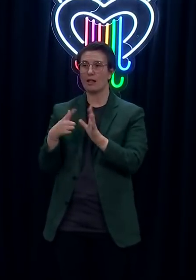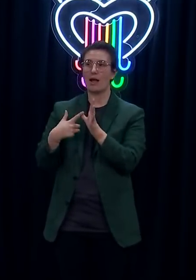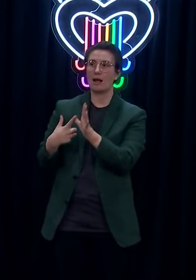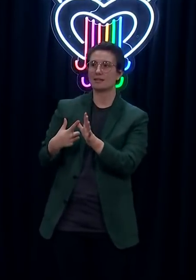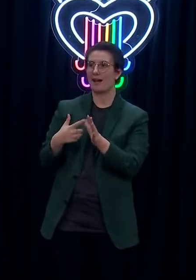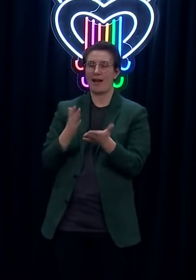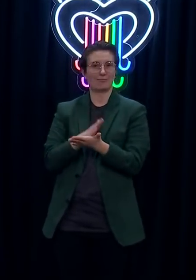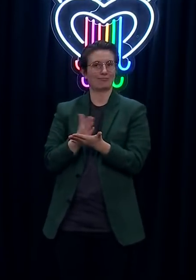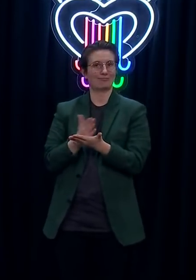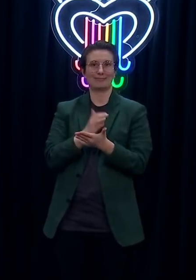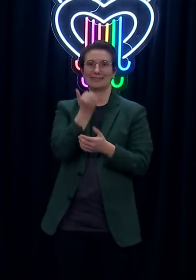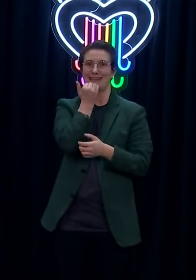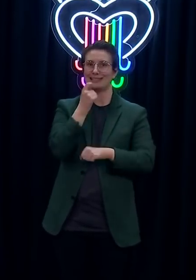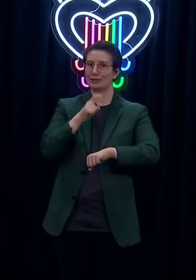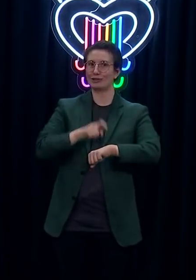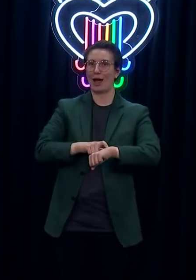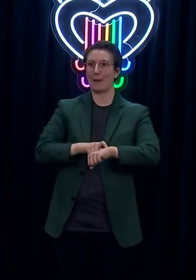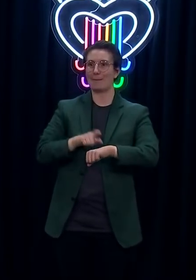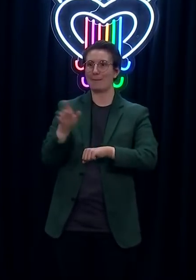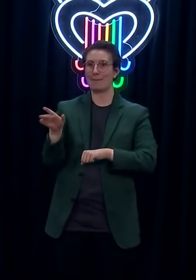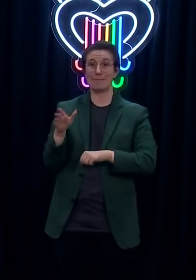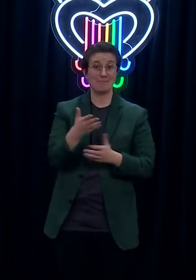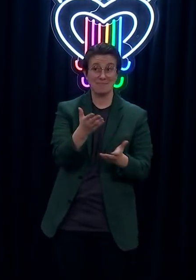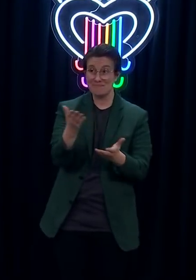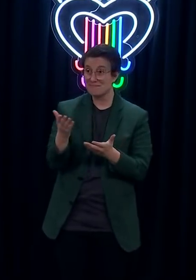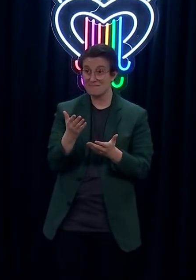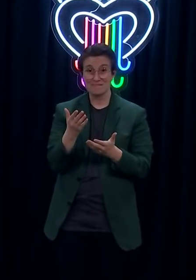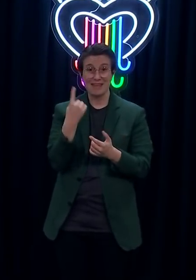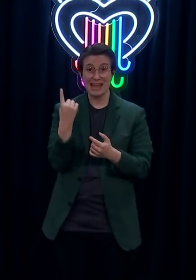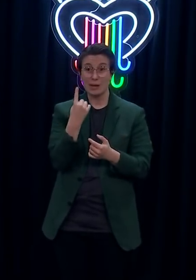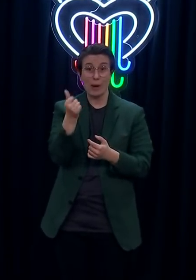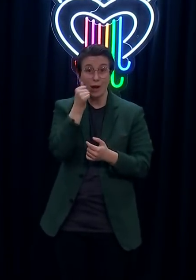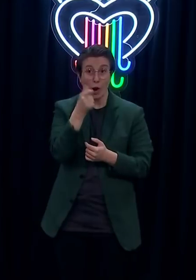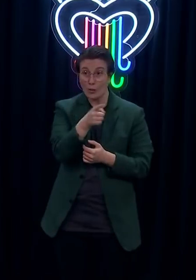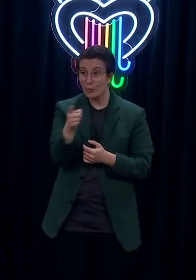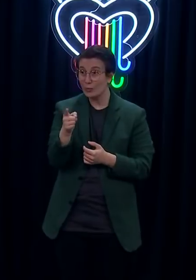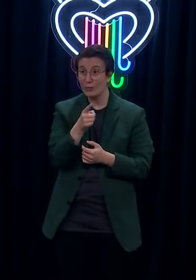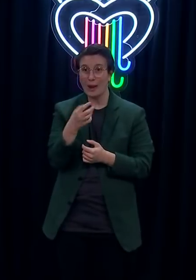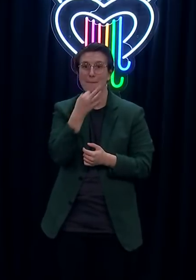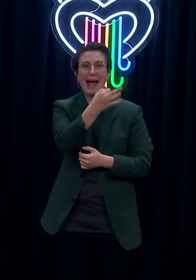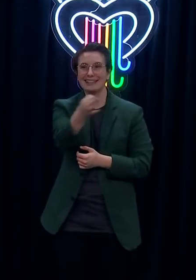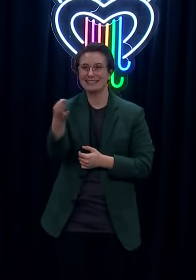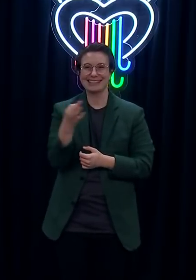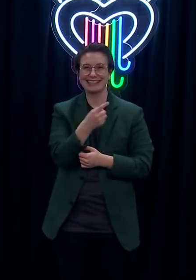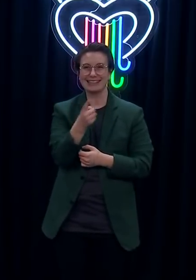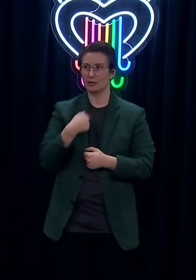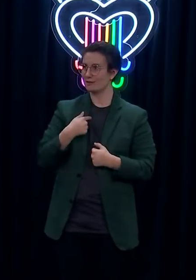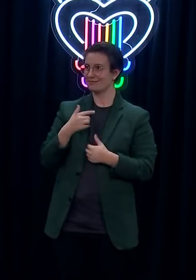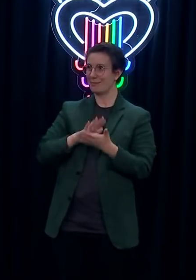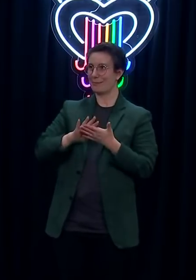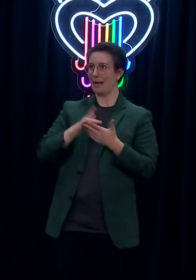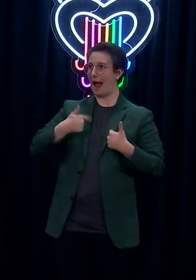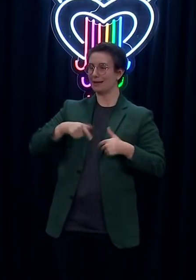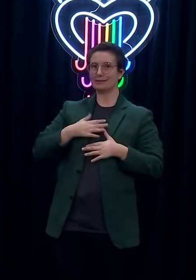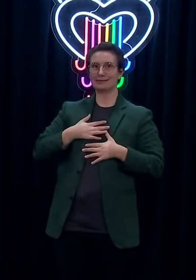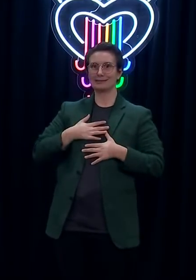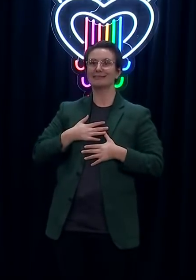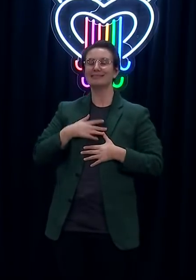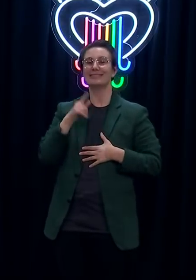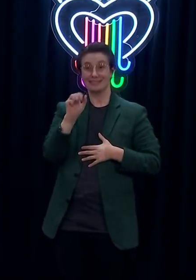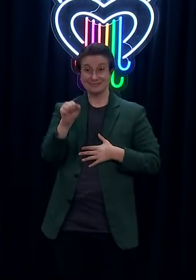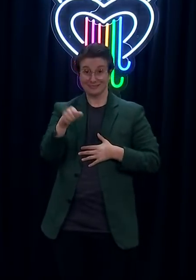Do I just want other thing on that? no, we're interested to have this. Oh, do you mean, yes, yes, I was actually asking, I was asking all of you.